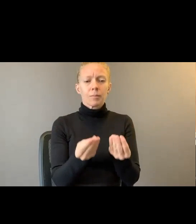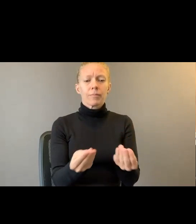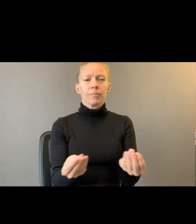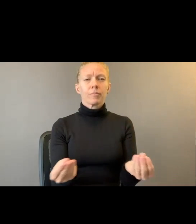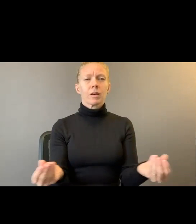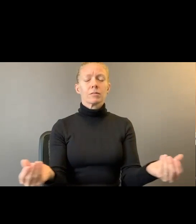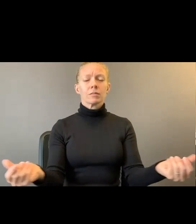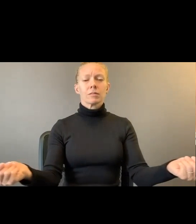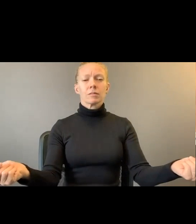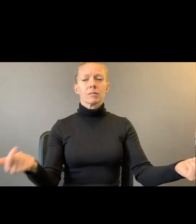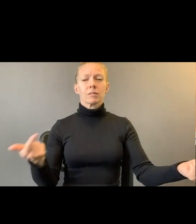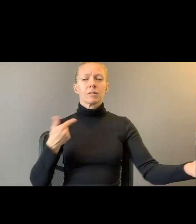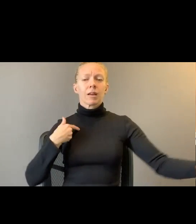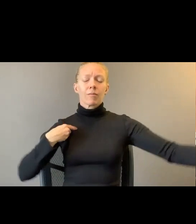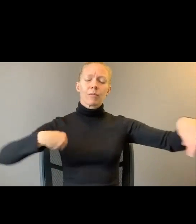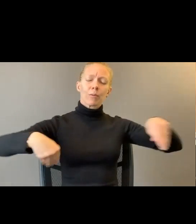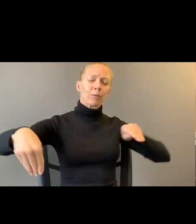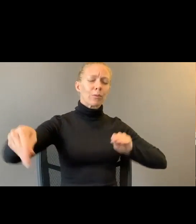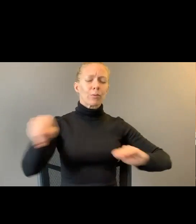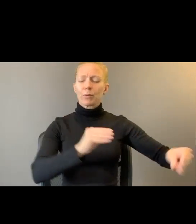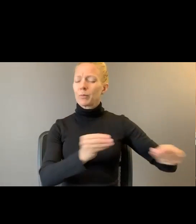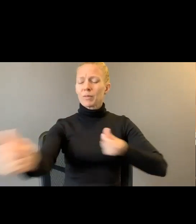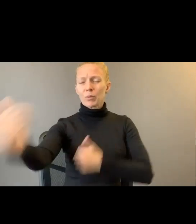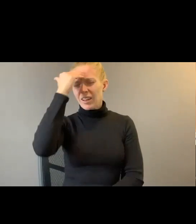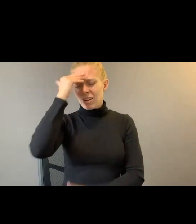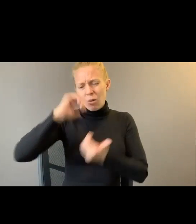fluid in how time presses a body.